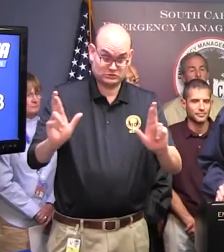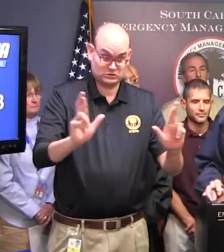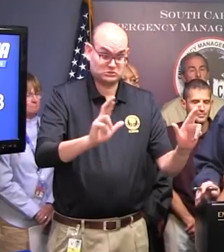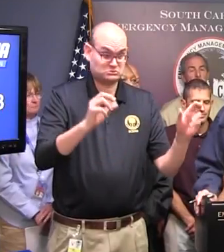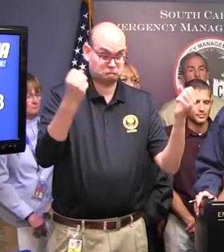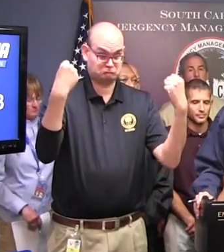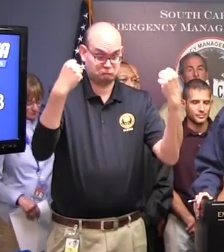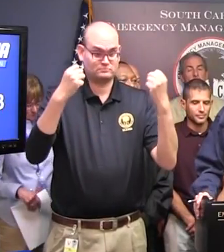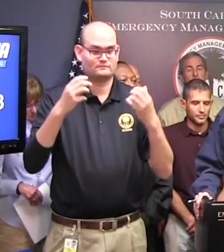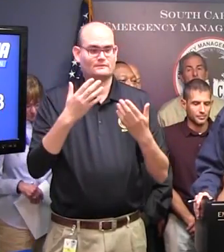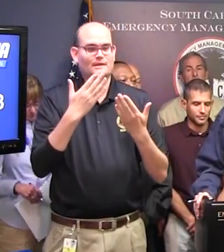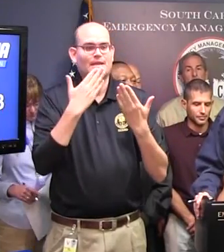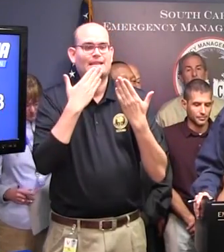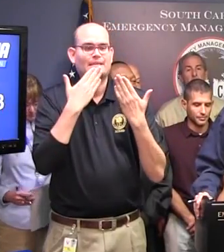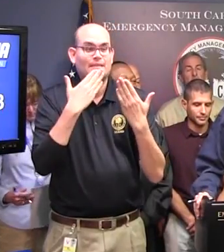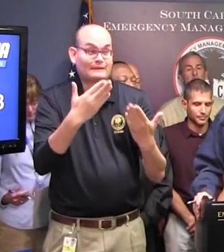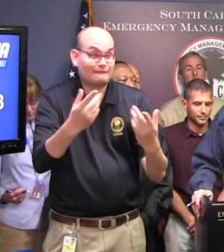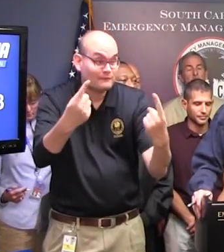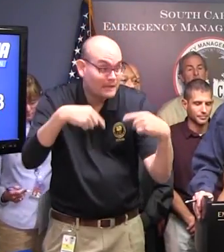Well, thank you very much for coming.